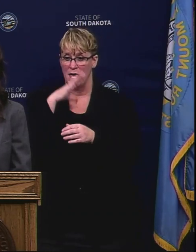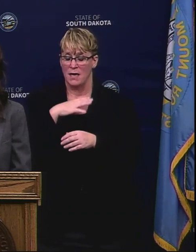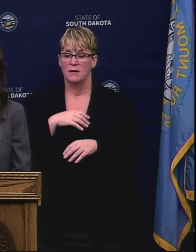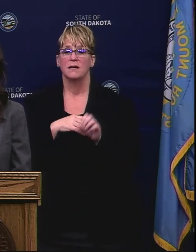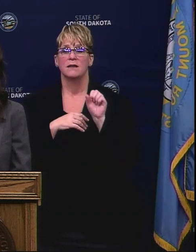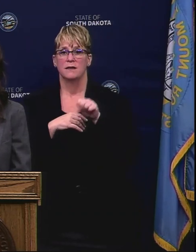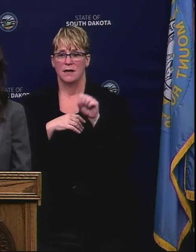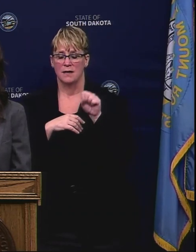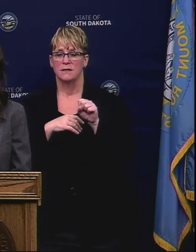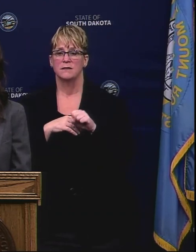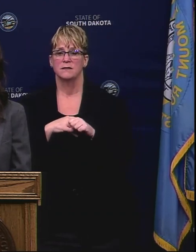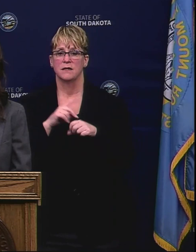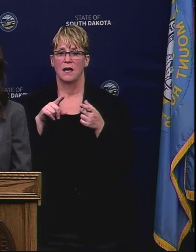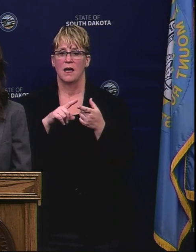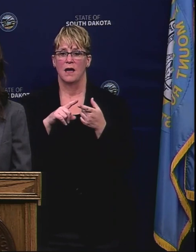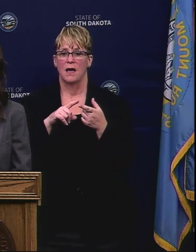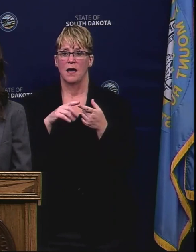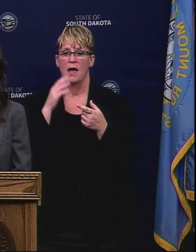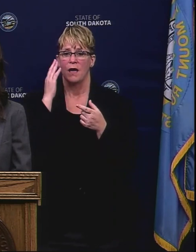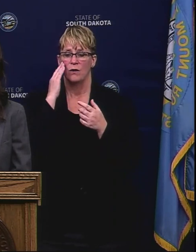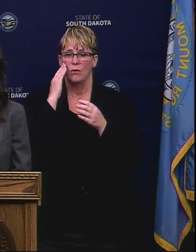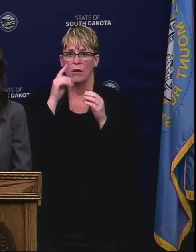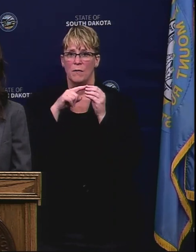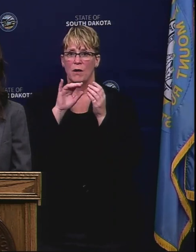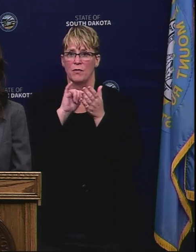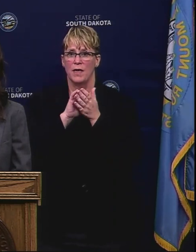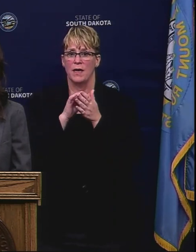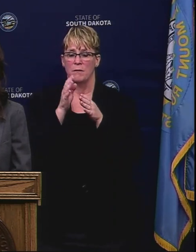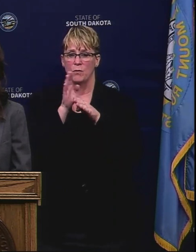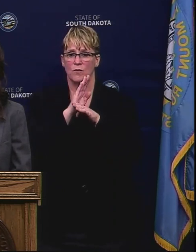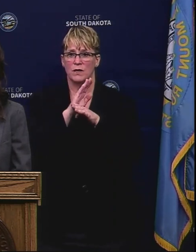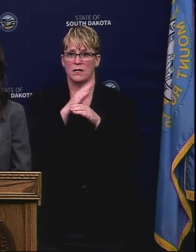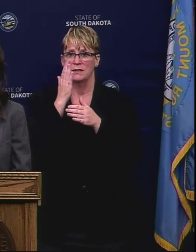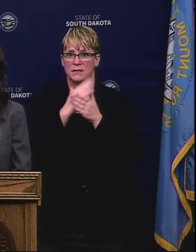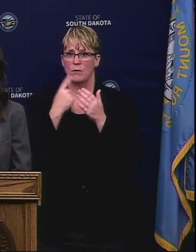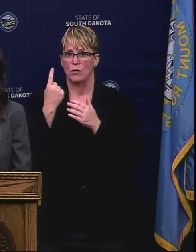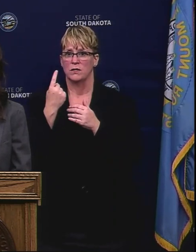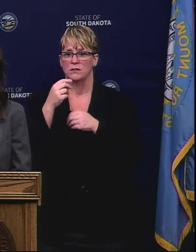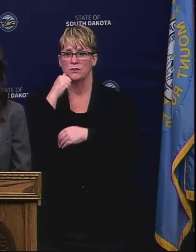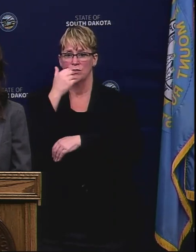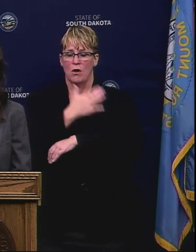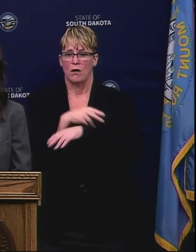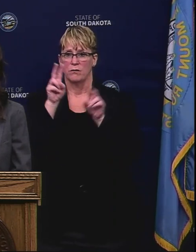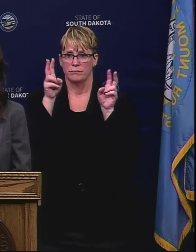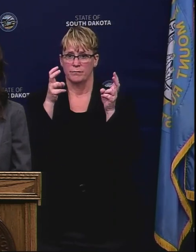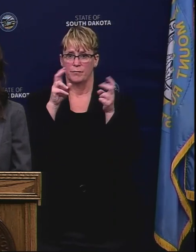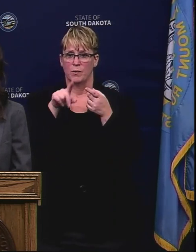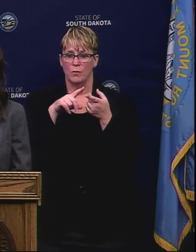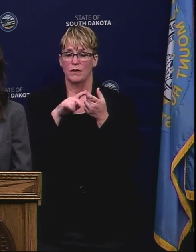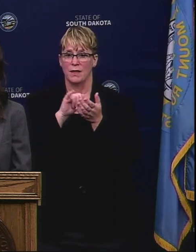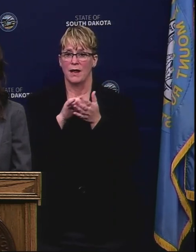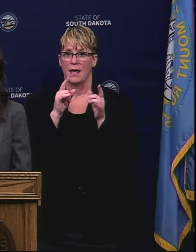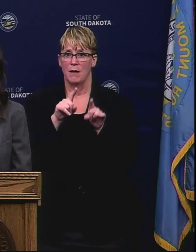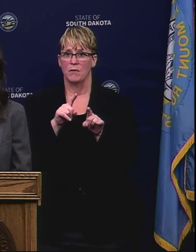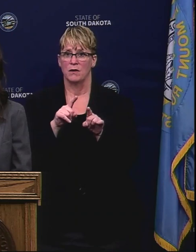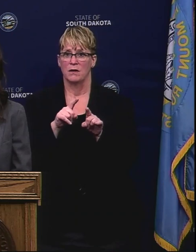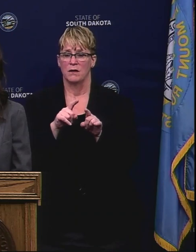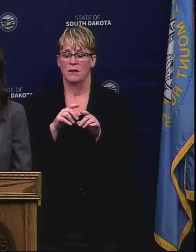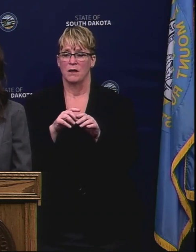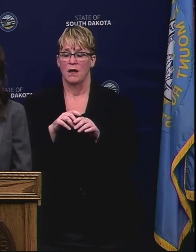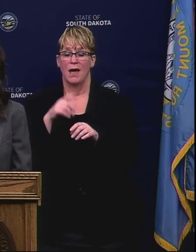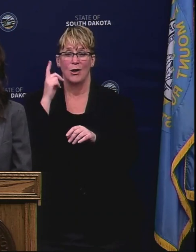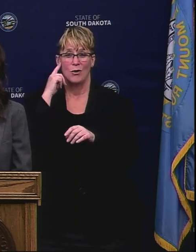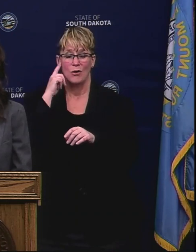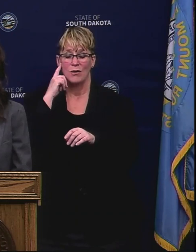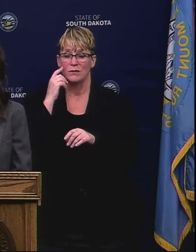Yes, I was aware when they had the screening of Somebody's Daughter, although I couldn't make it when it was being conducted, but I heard it's an extremely impactful